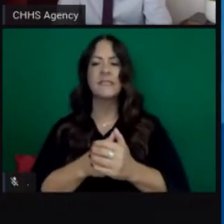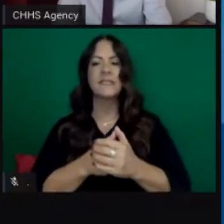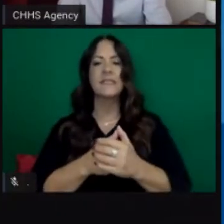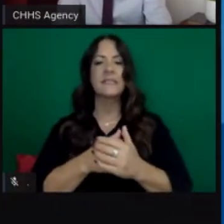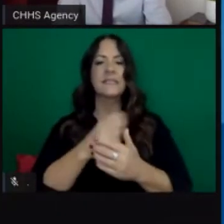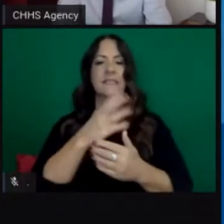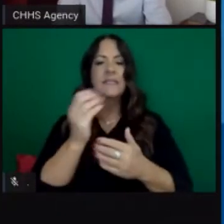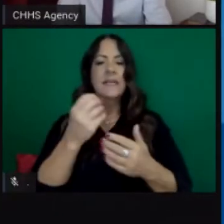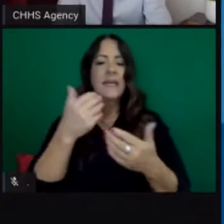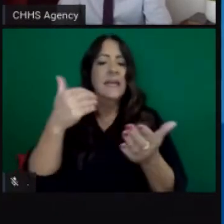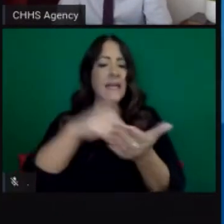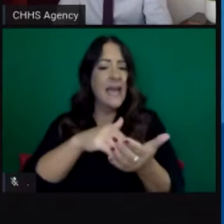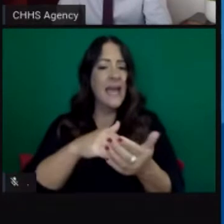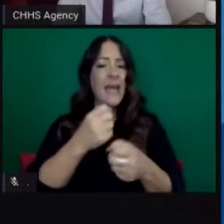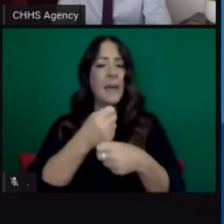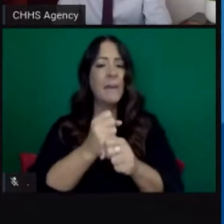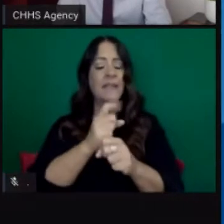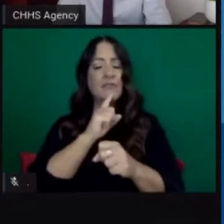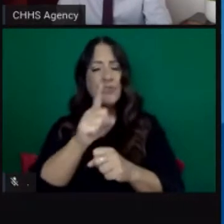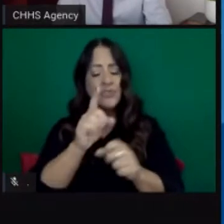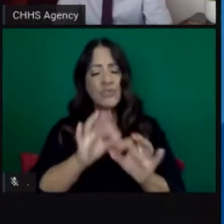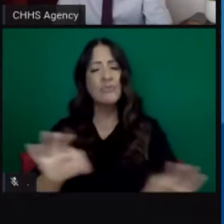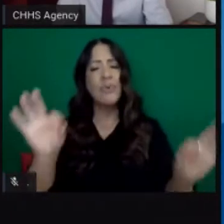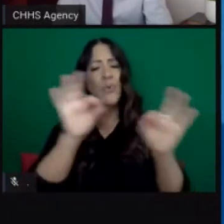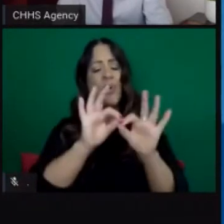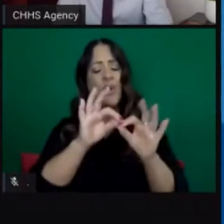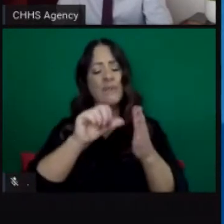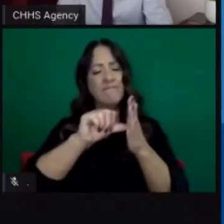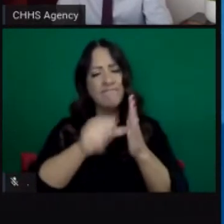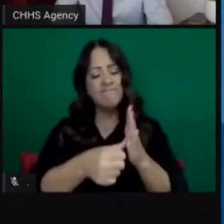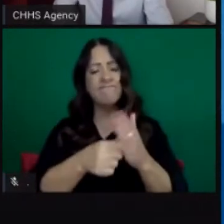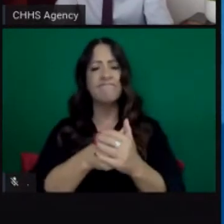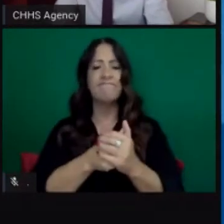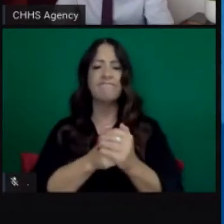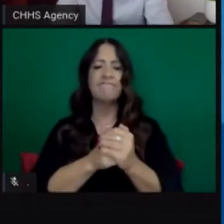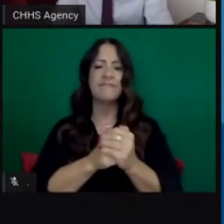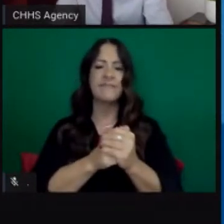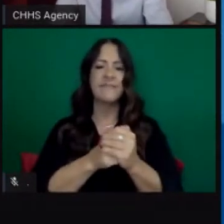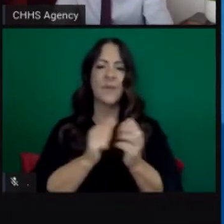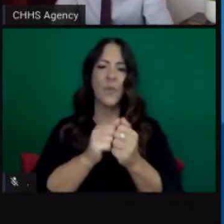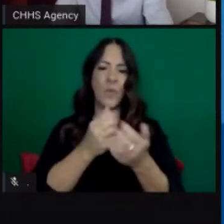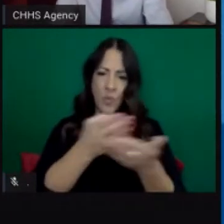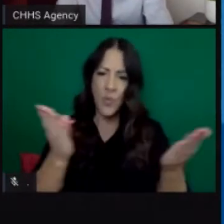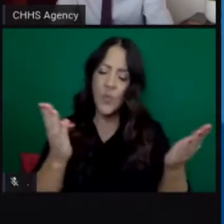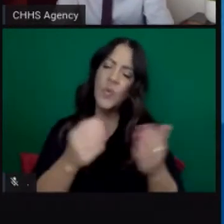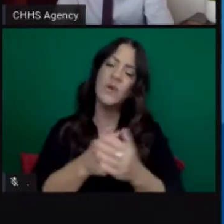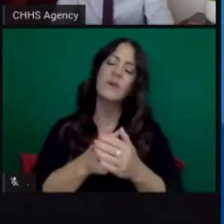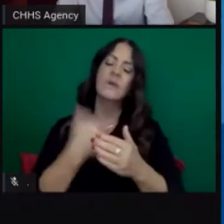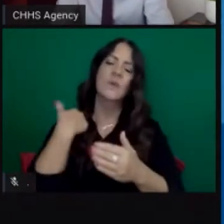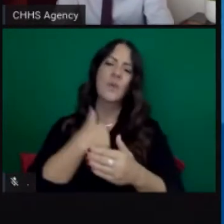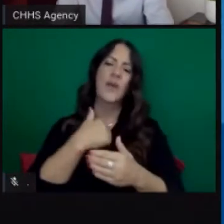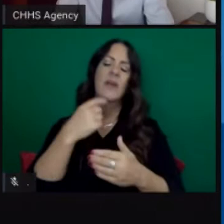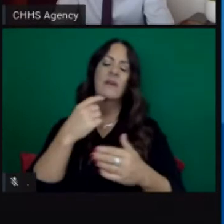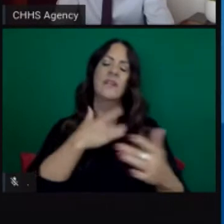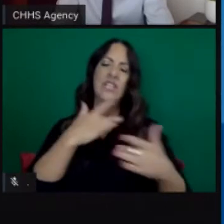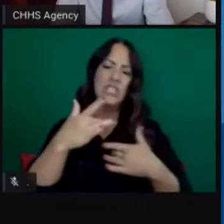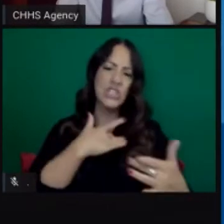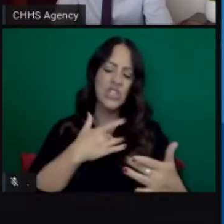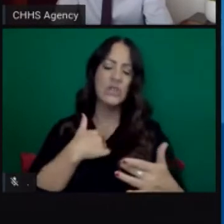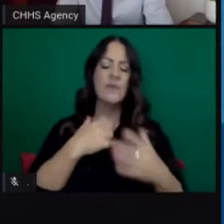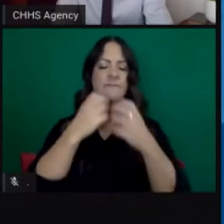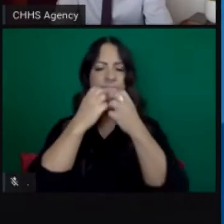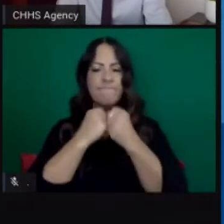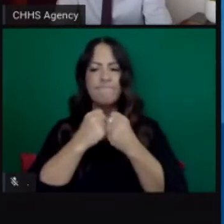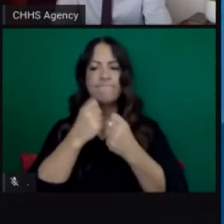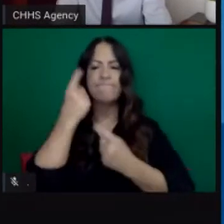want to um just really uh emphasize our uh concern and consideration for just the number of